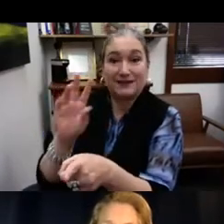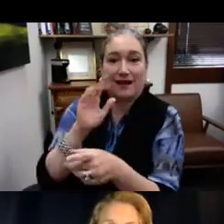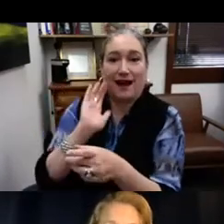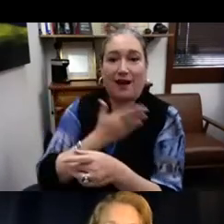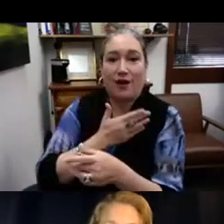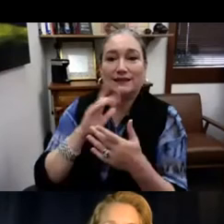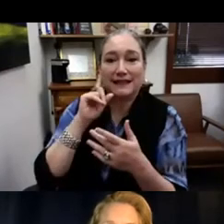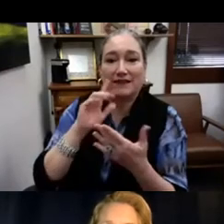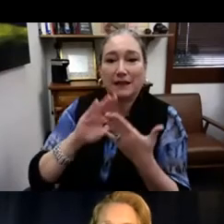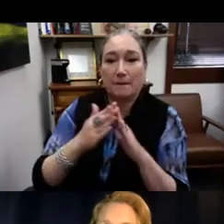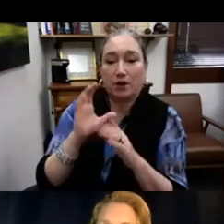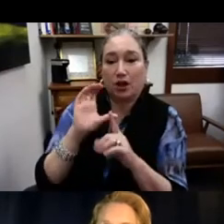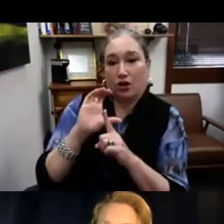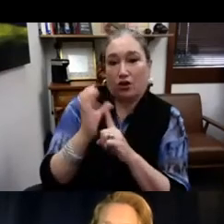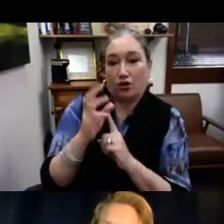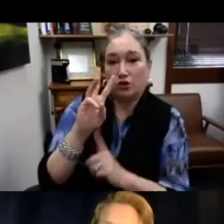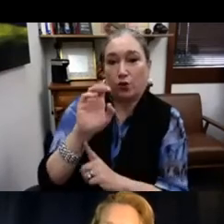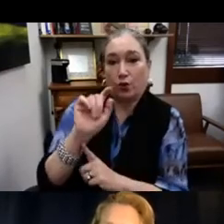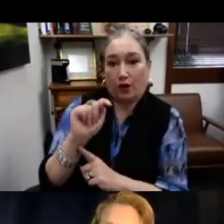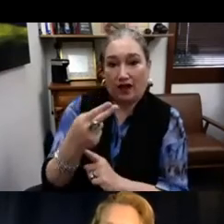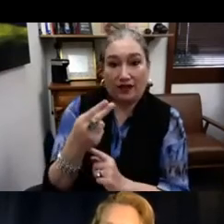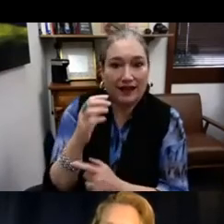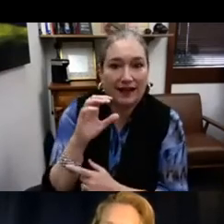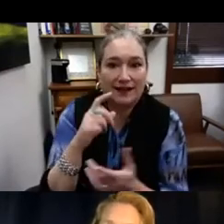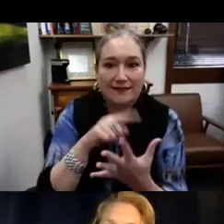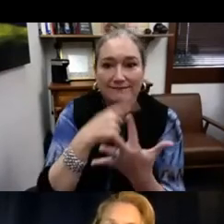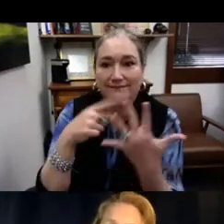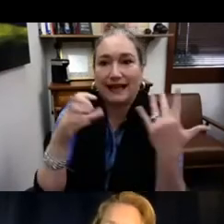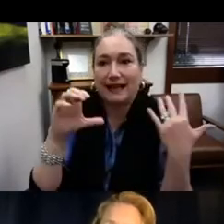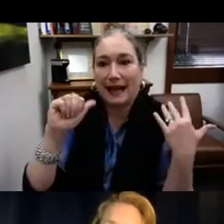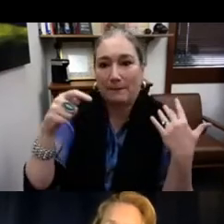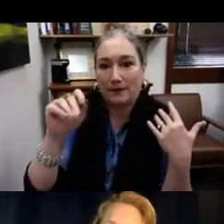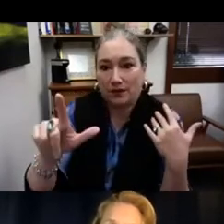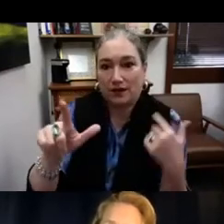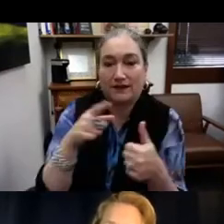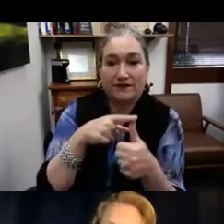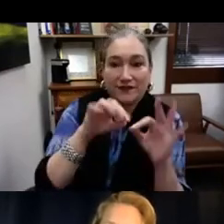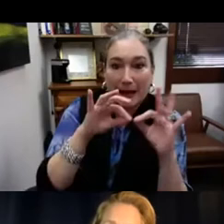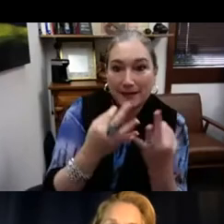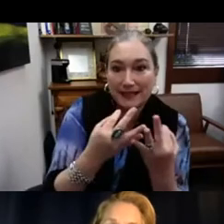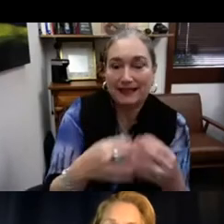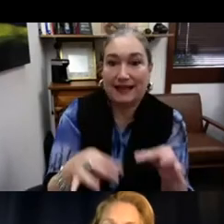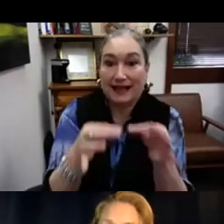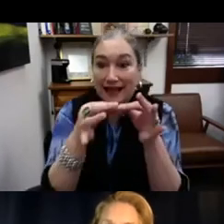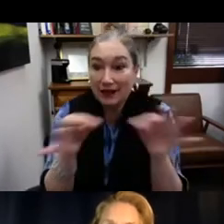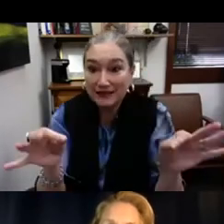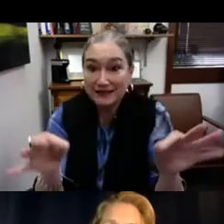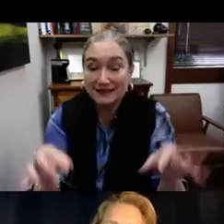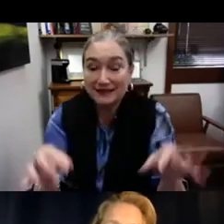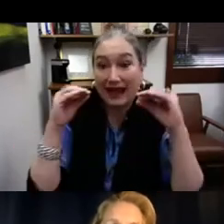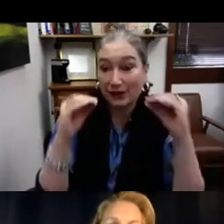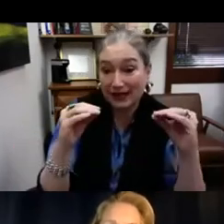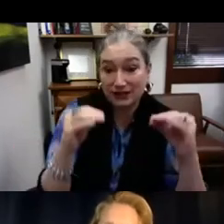Moving on more to the right, you see in the blue oval box, it says DCCW, that's the Deaf Community Cultural Wealth. These are the different